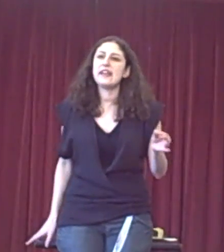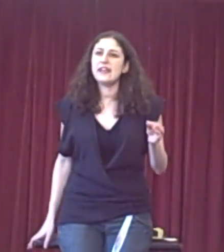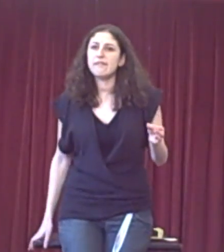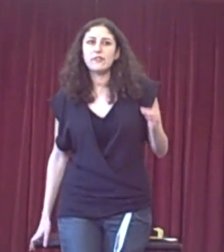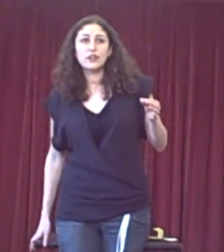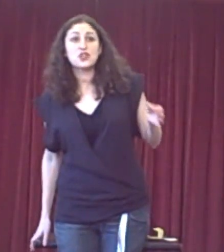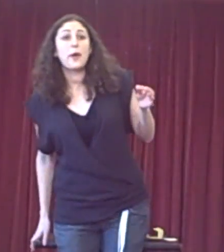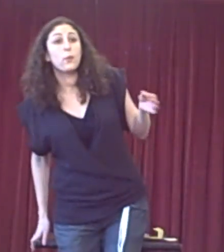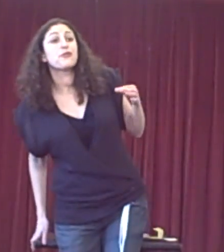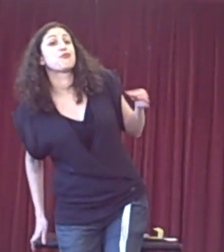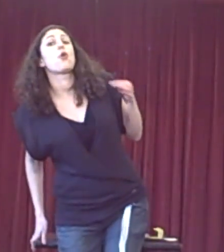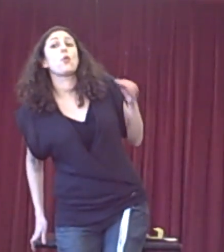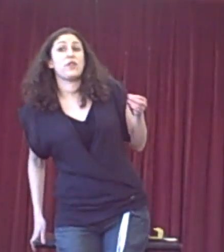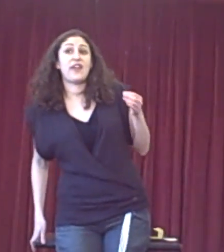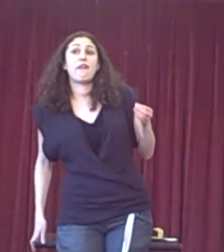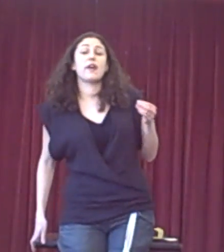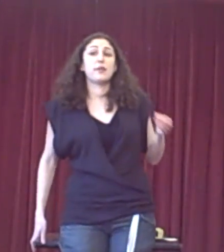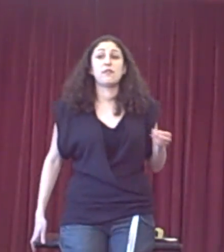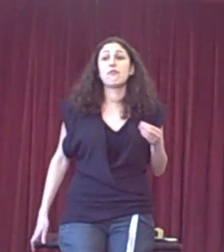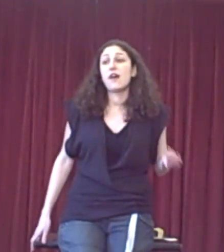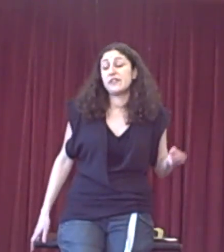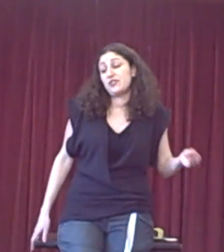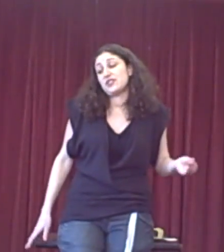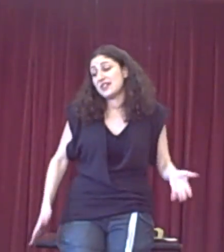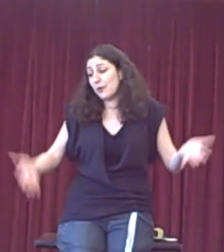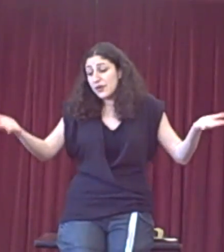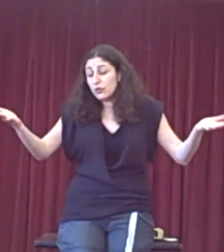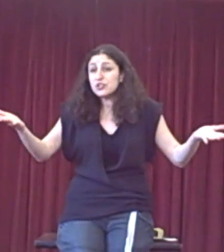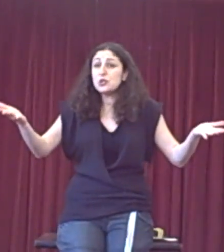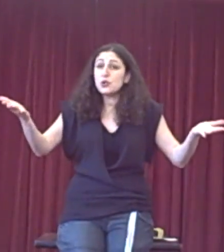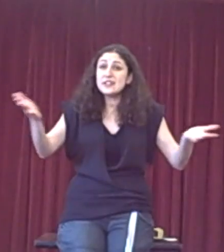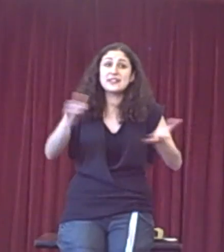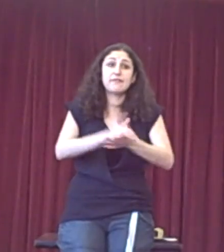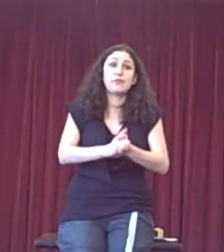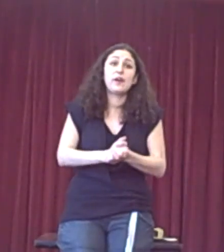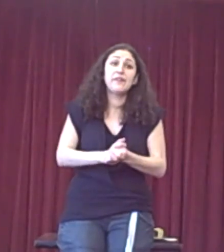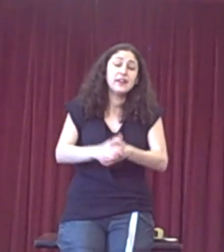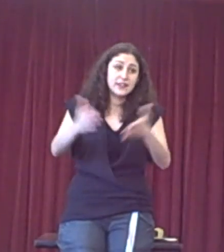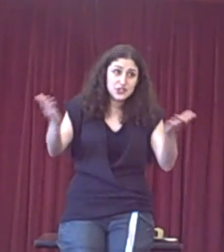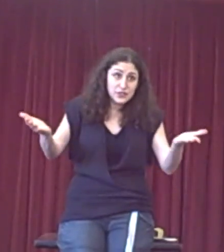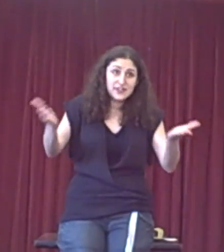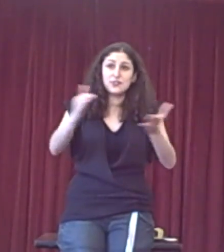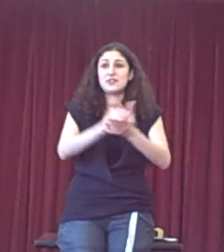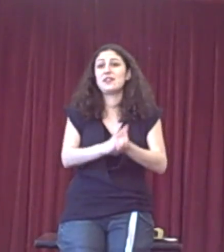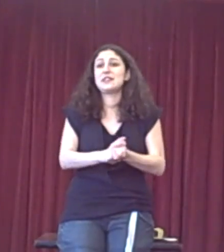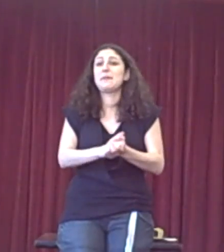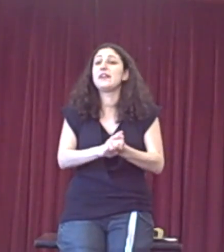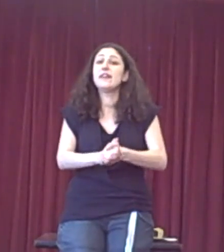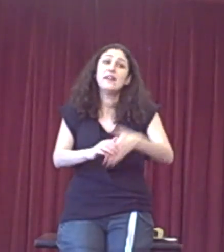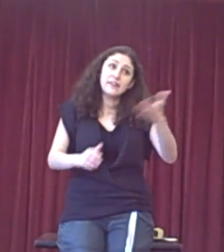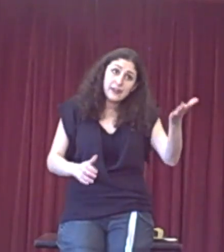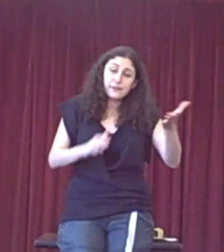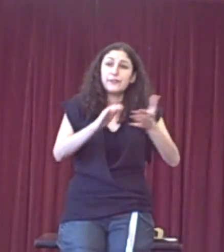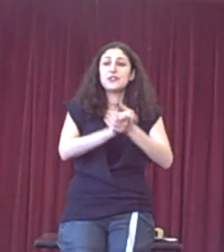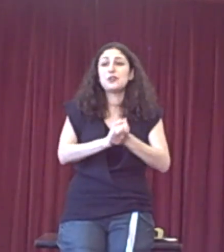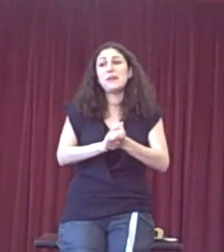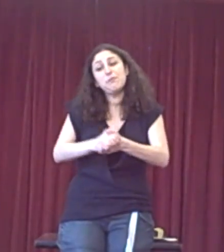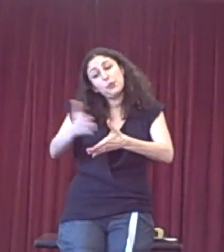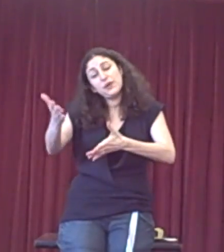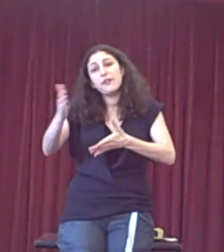you know, showing what's wrong with their argument, rather than just saying, well, you've got two choices everywhere. There's two things on tonight's menu. They've offered you beef, but we're